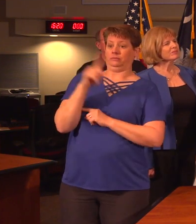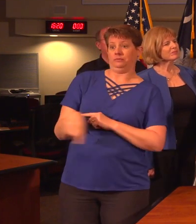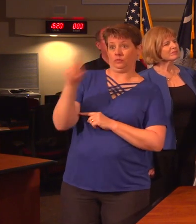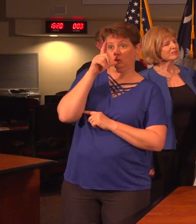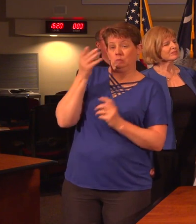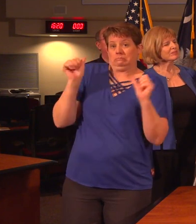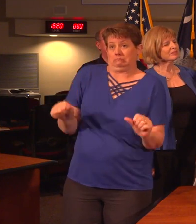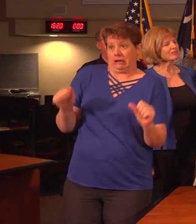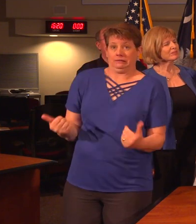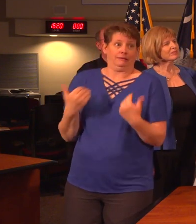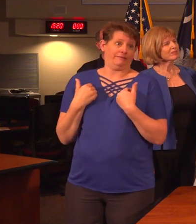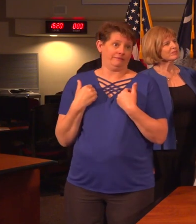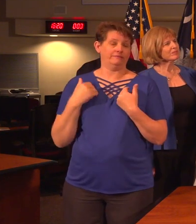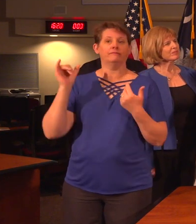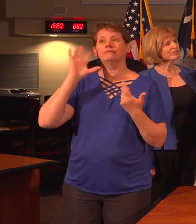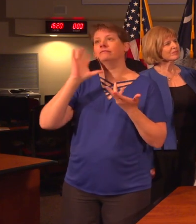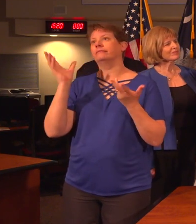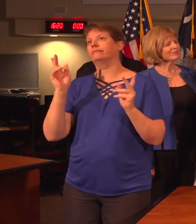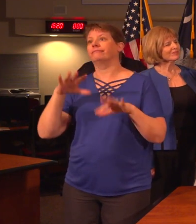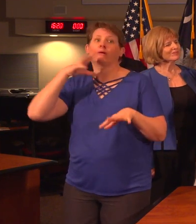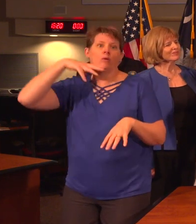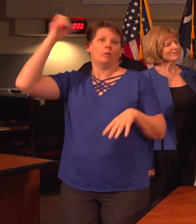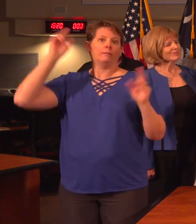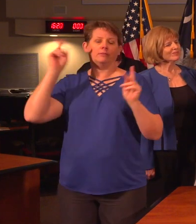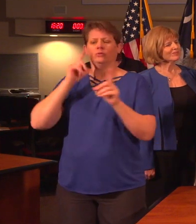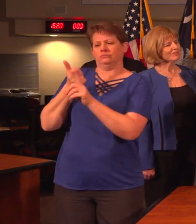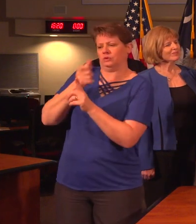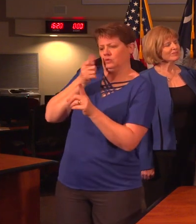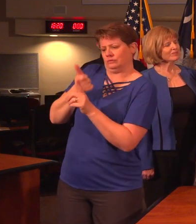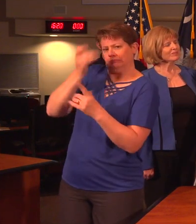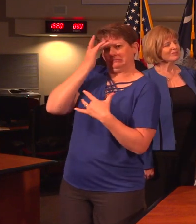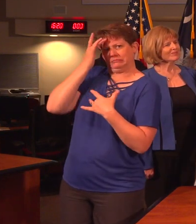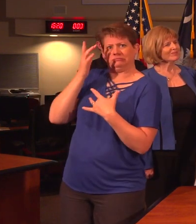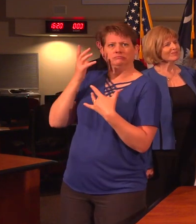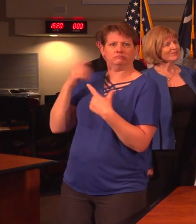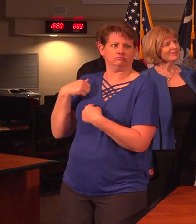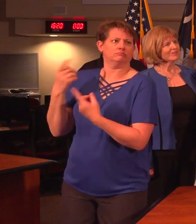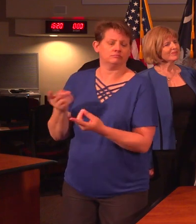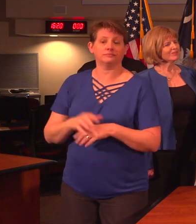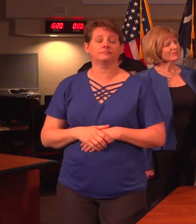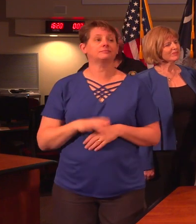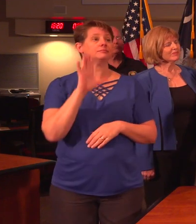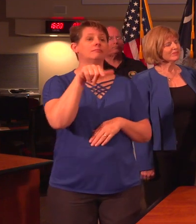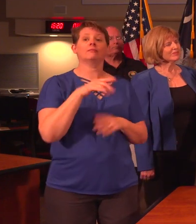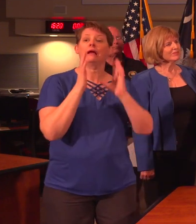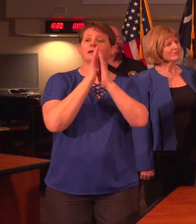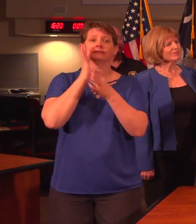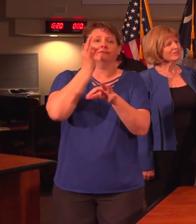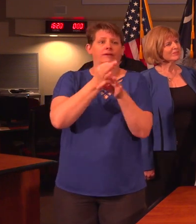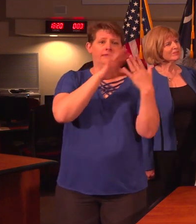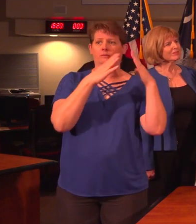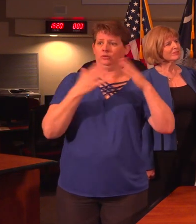at risk, like the elderly or the infirm. I ask that our faith community in South Carolina,